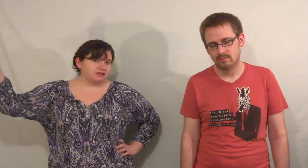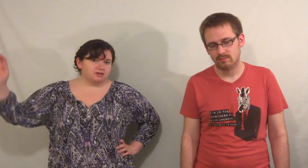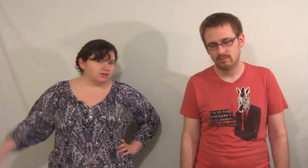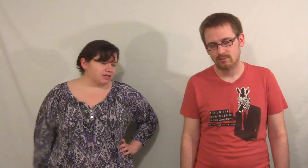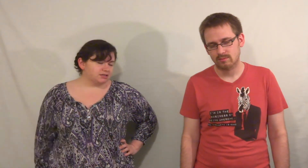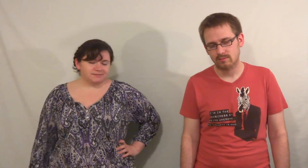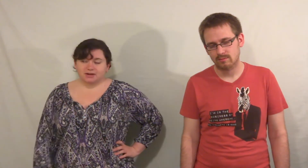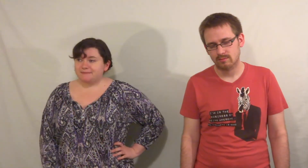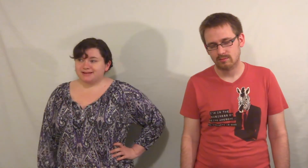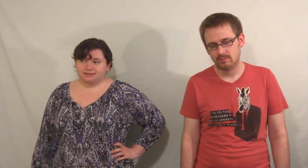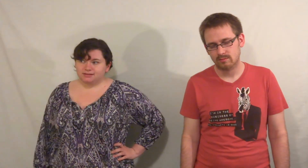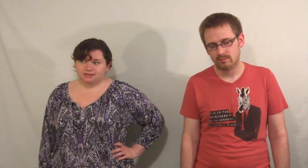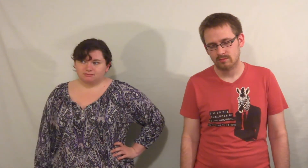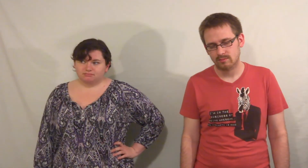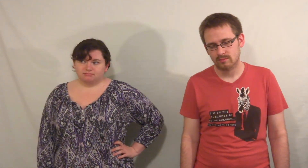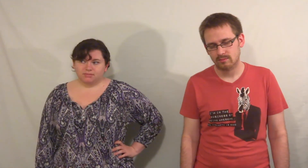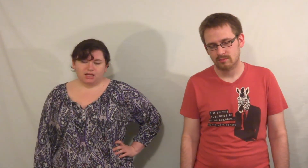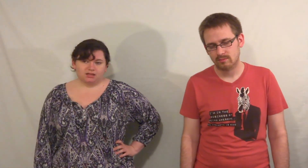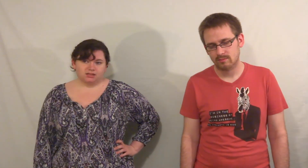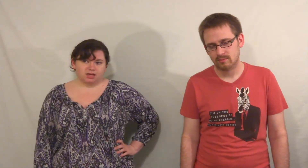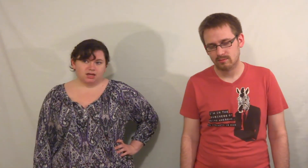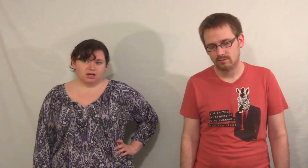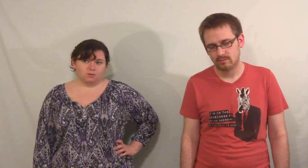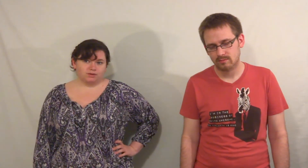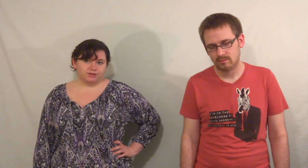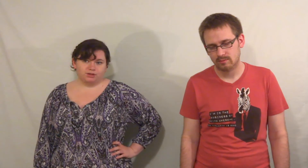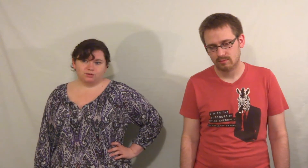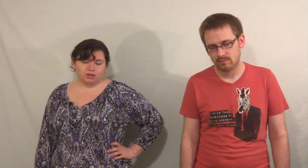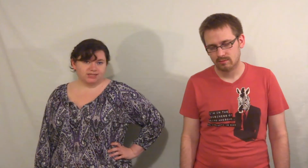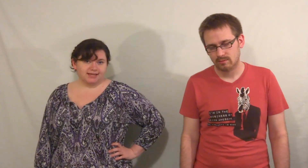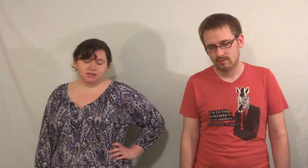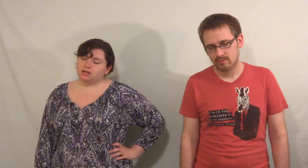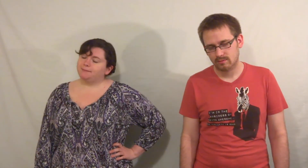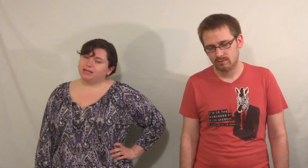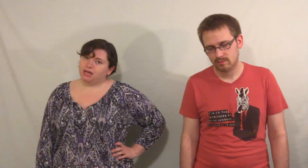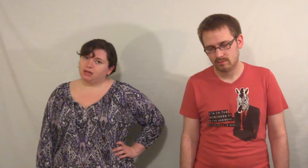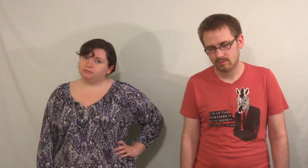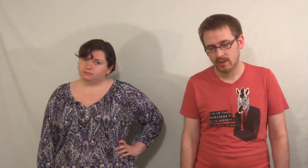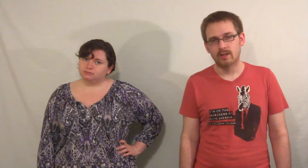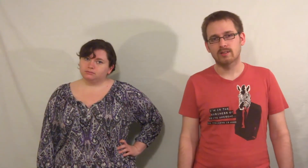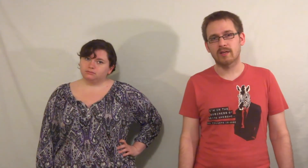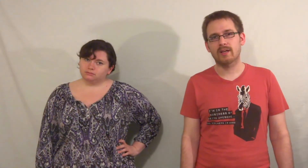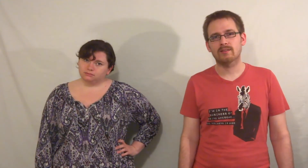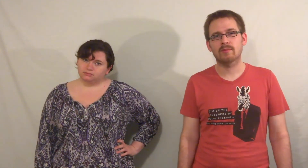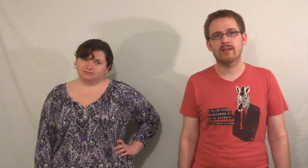those like and subscribe buttons. And, uh, we'll see you on a day that's not Monday. It's Monday. It's Monday.